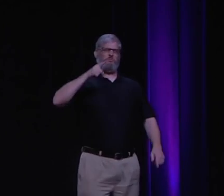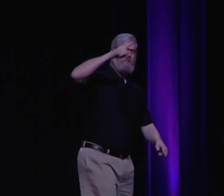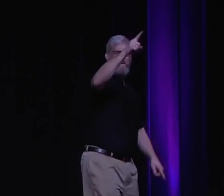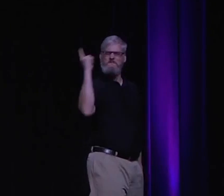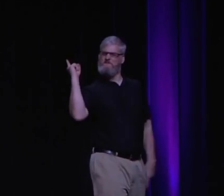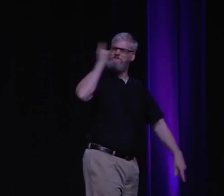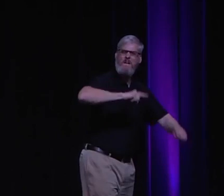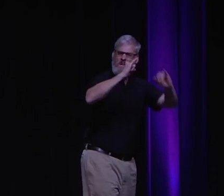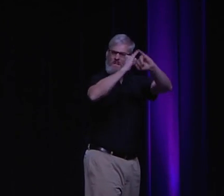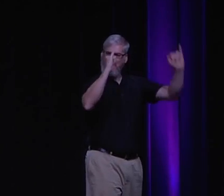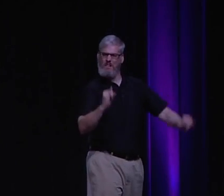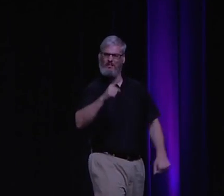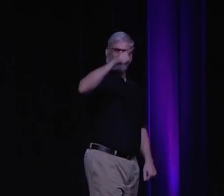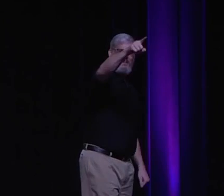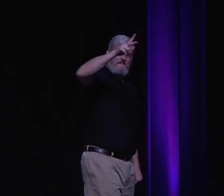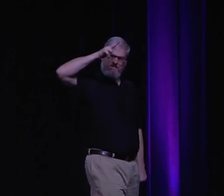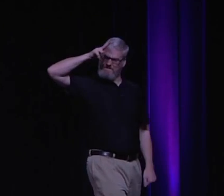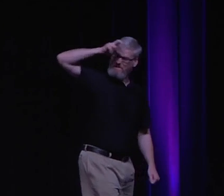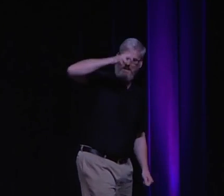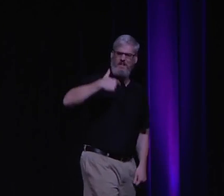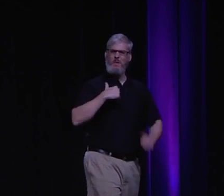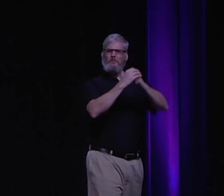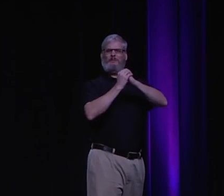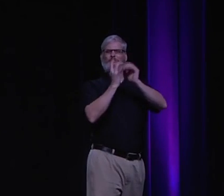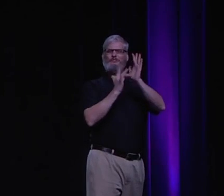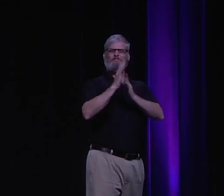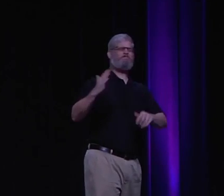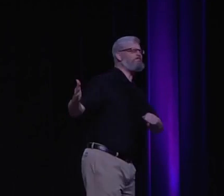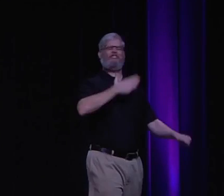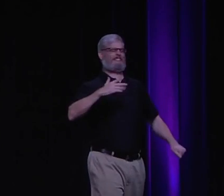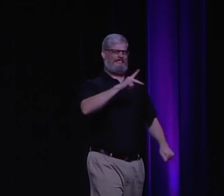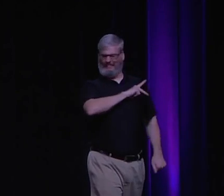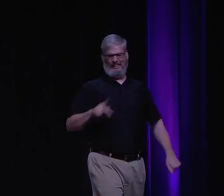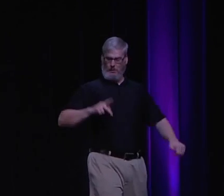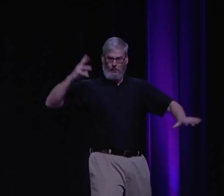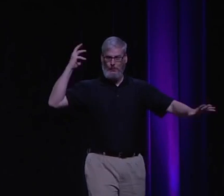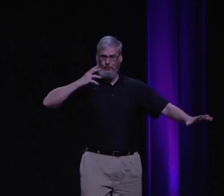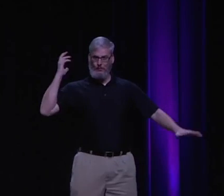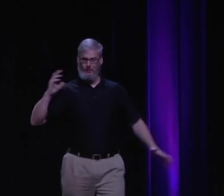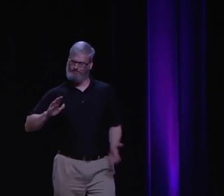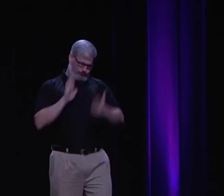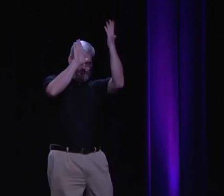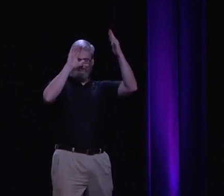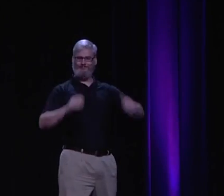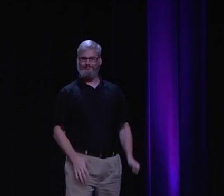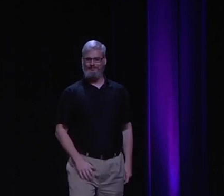And Christians stood up and said to the Roman Empire, you are a false idol, I will worship Jesus over the Roman